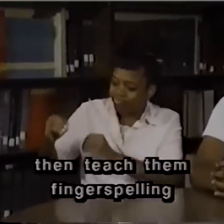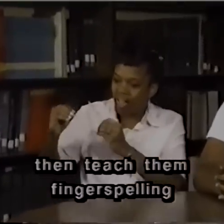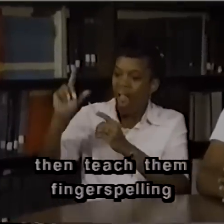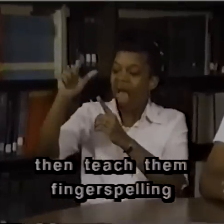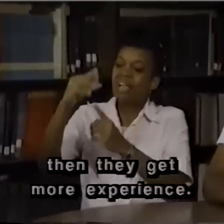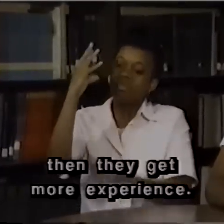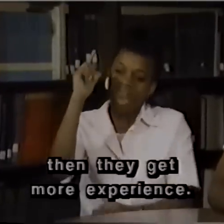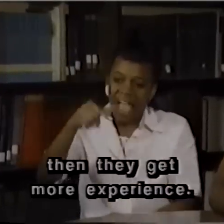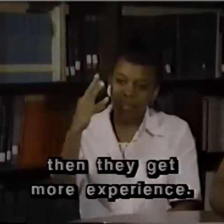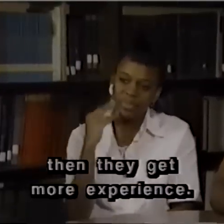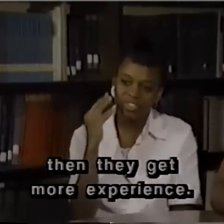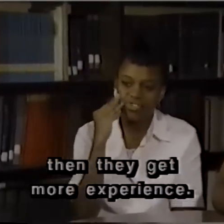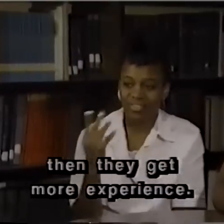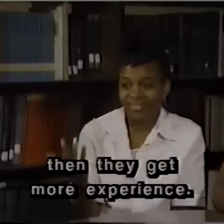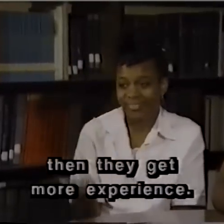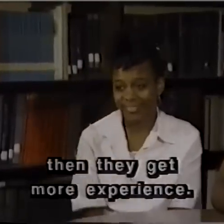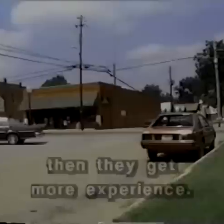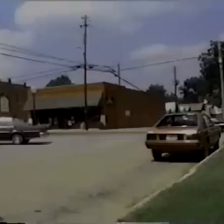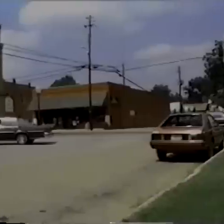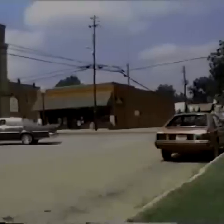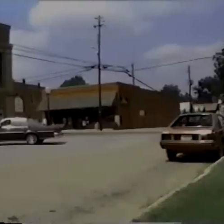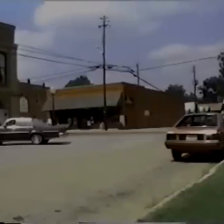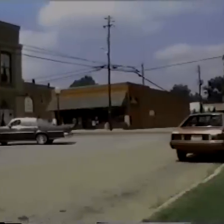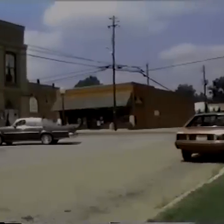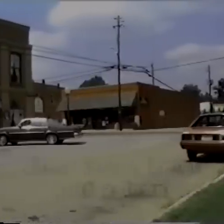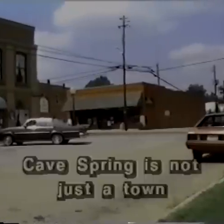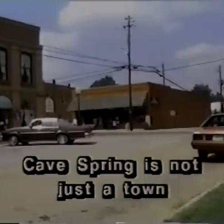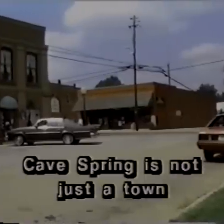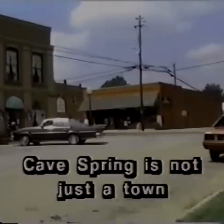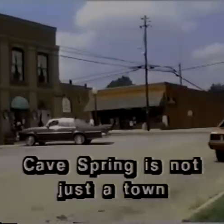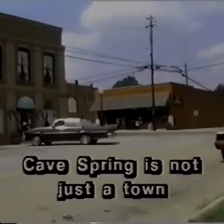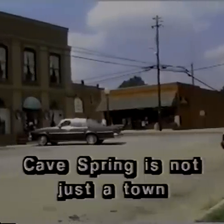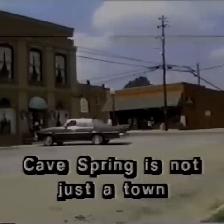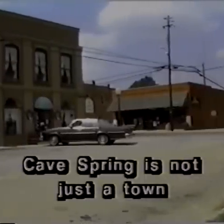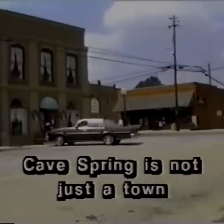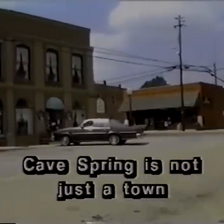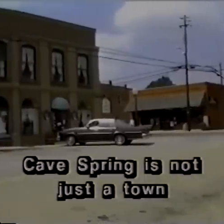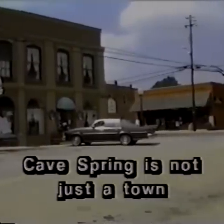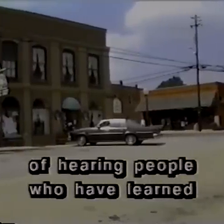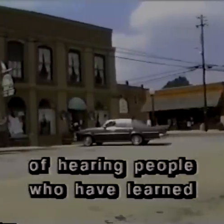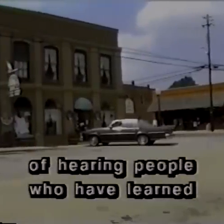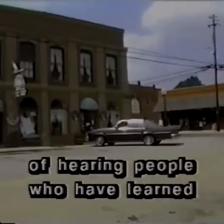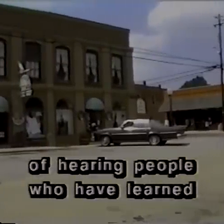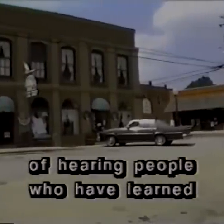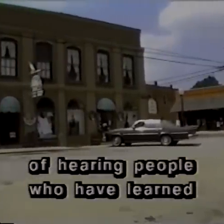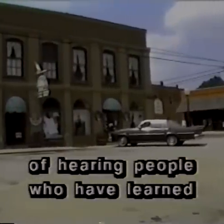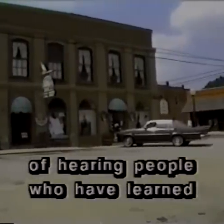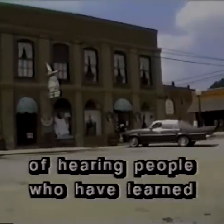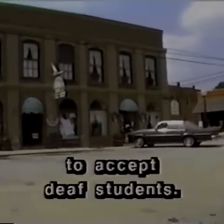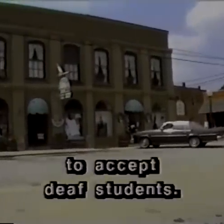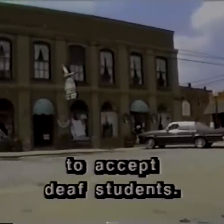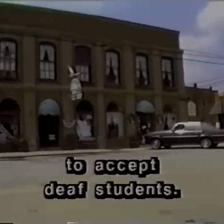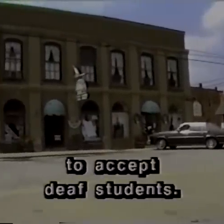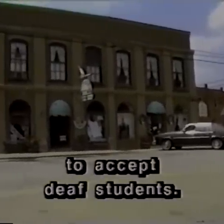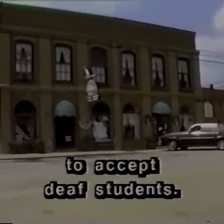fingerspelling, then they get more experienced. Cave Spring is not just a town of hearing people who have learned to accept deaf students.